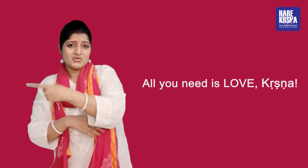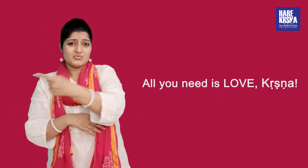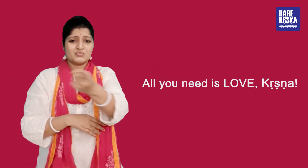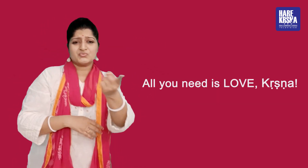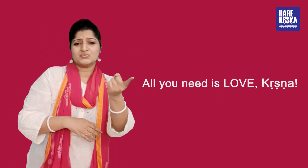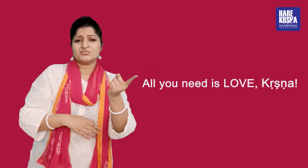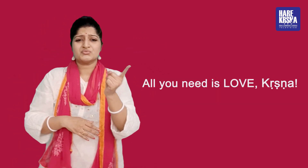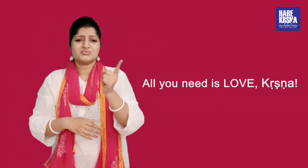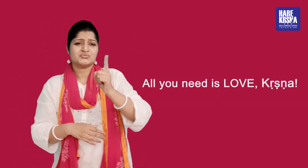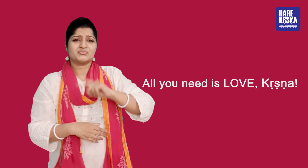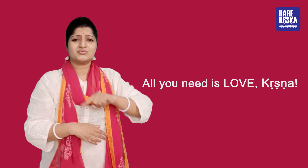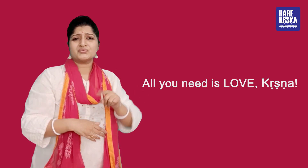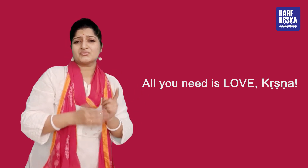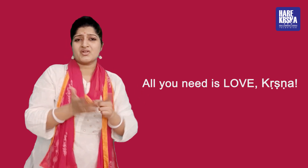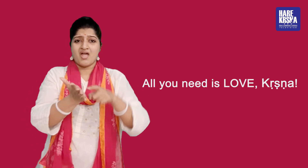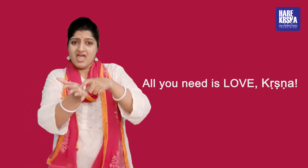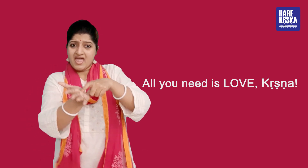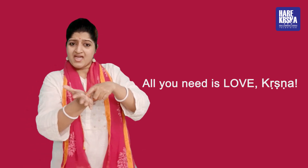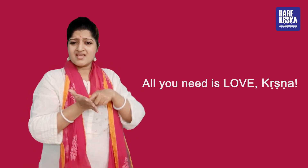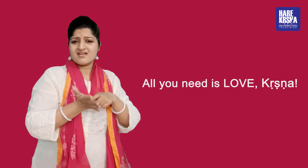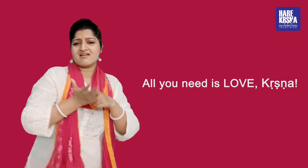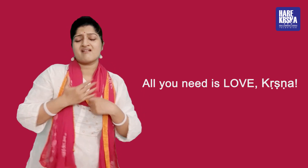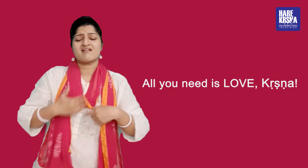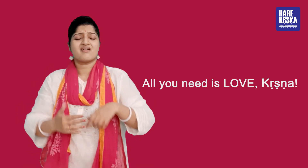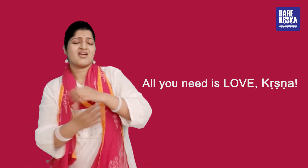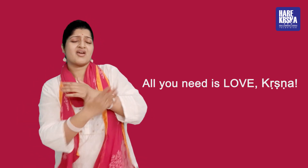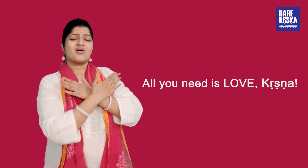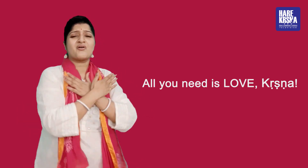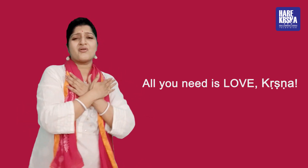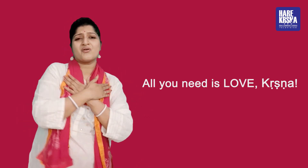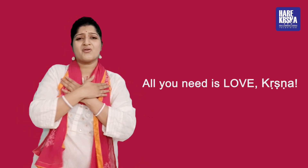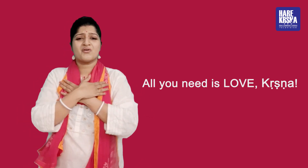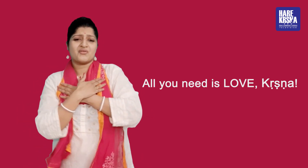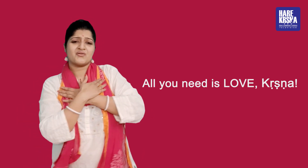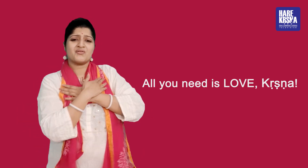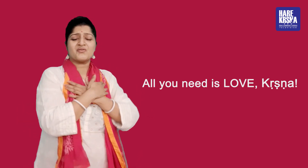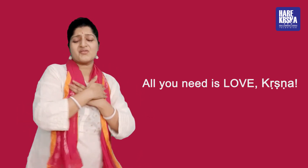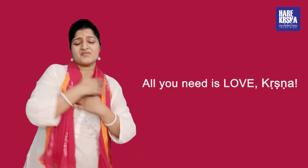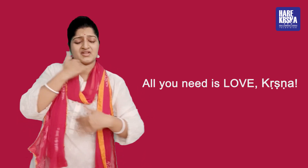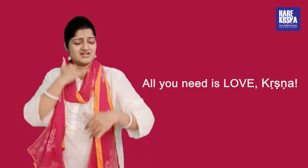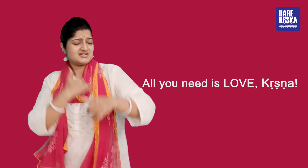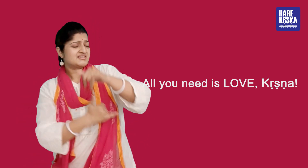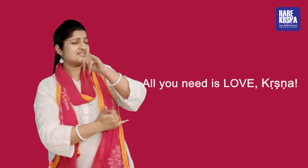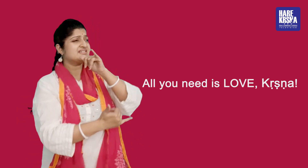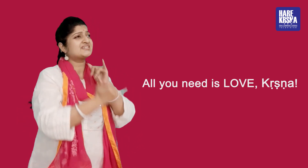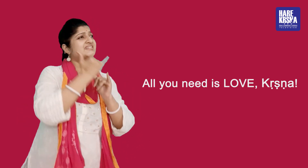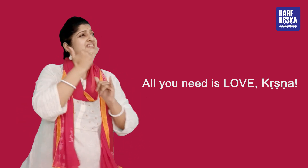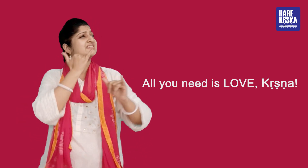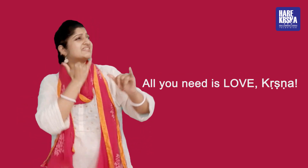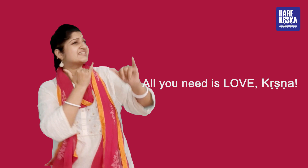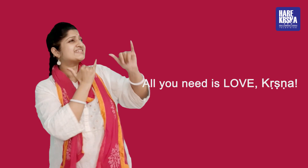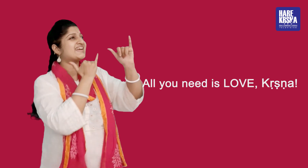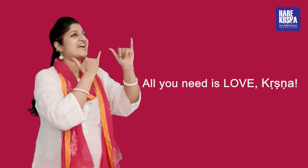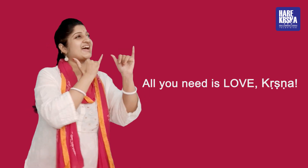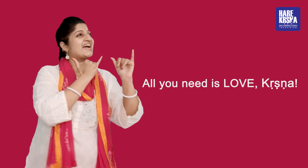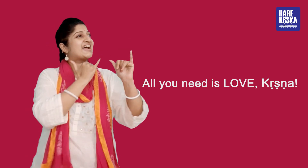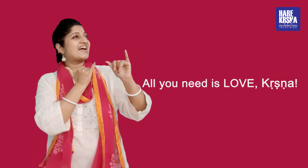is love Krishna